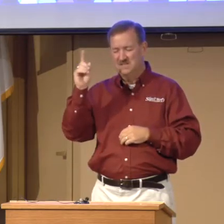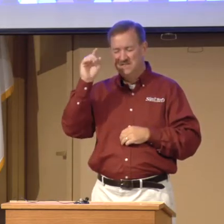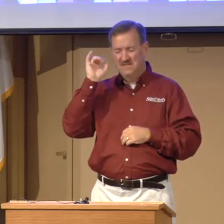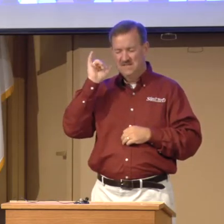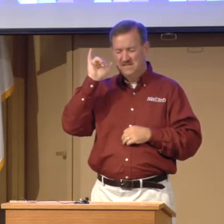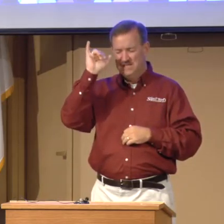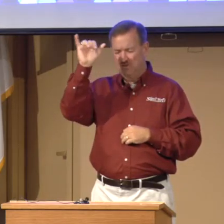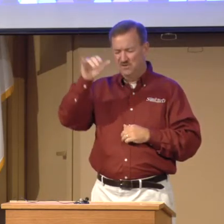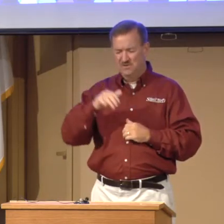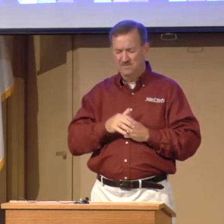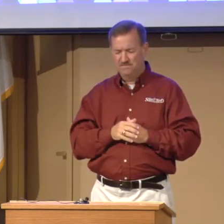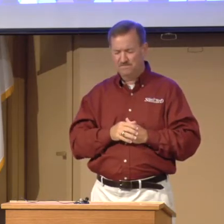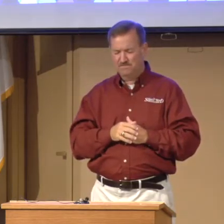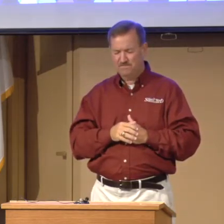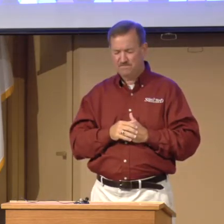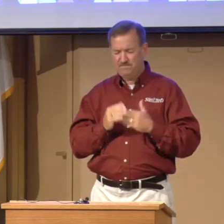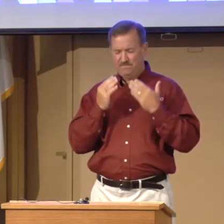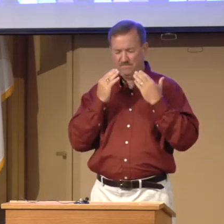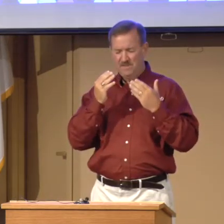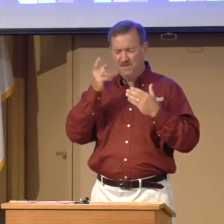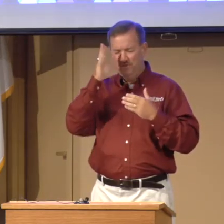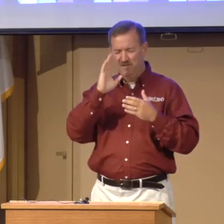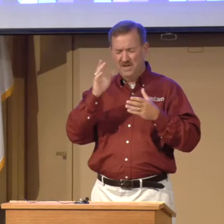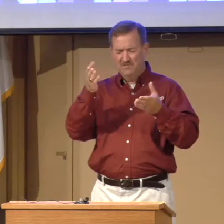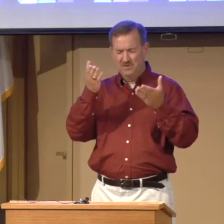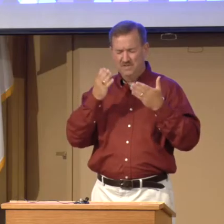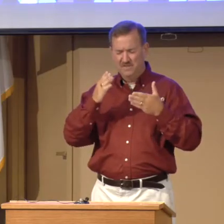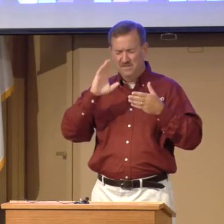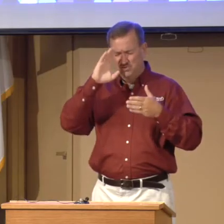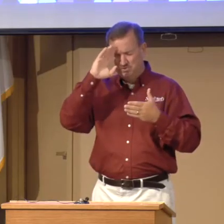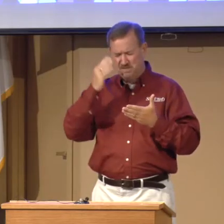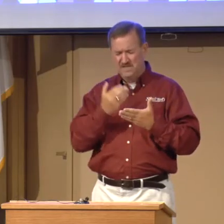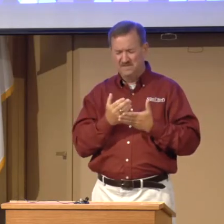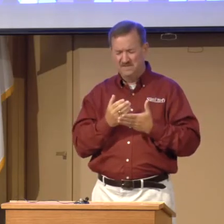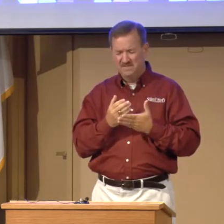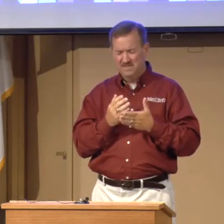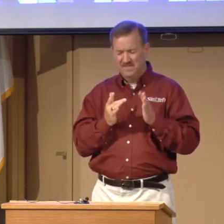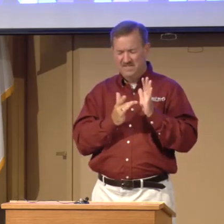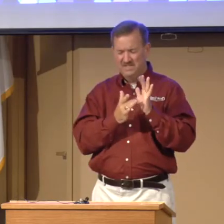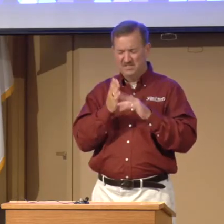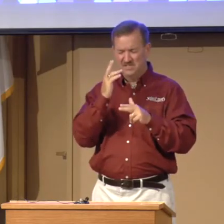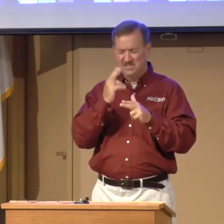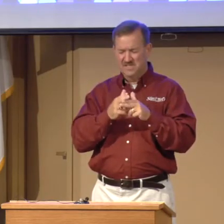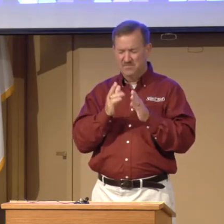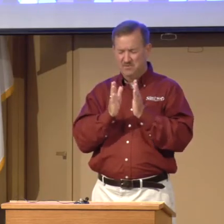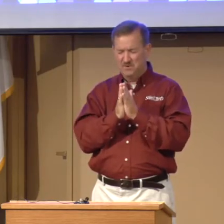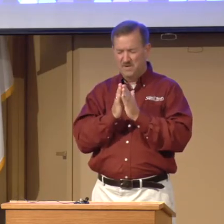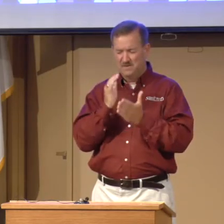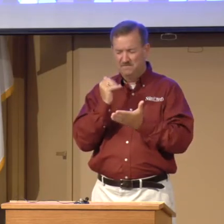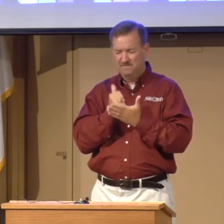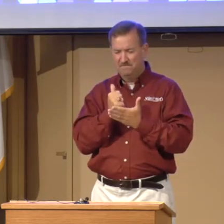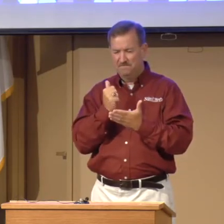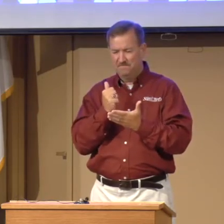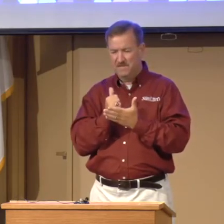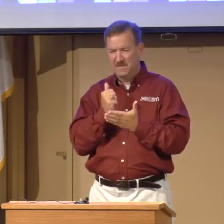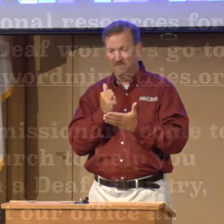eternal. Thank you, God, for giving us your son. In Jesus' name we pray. Amen.